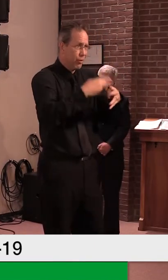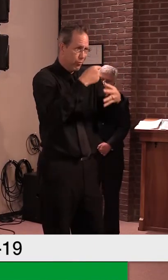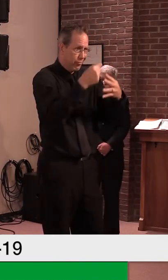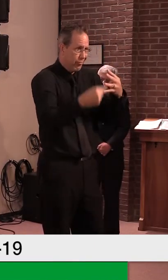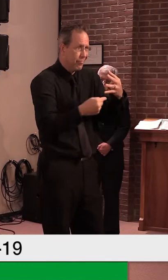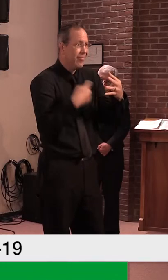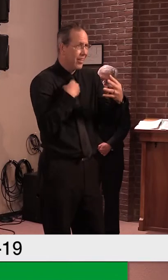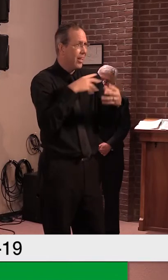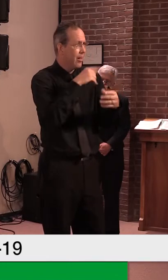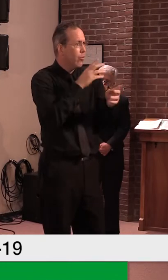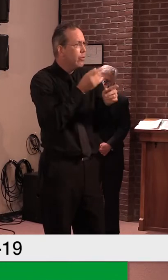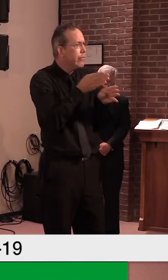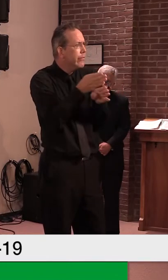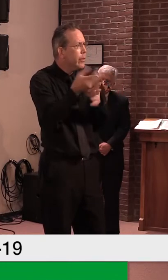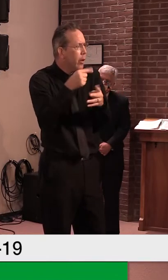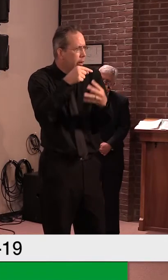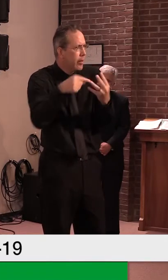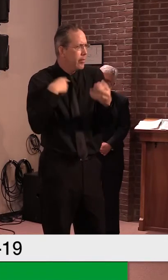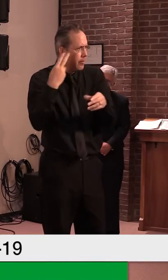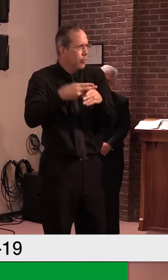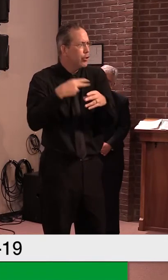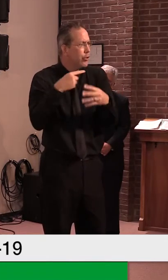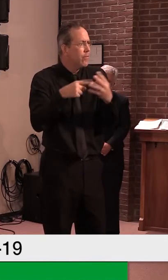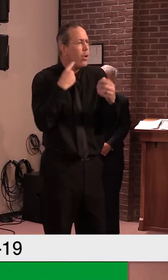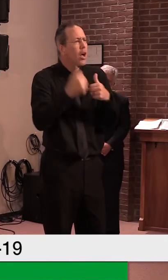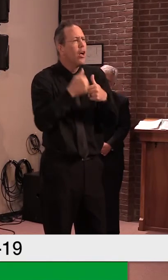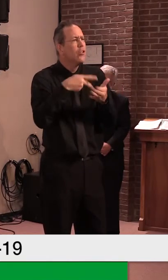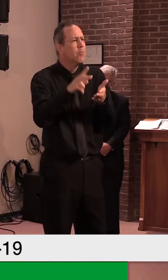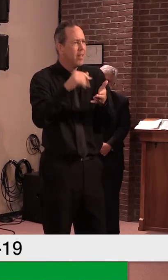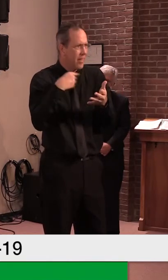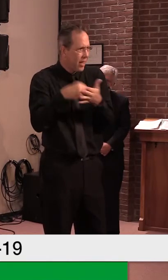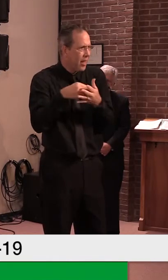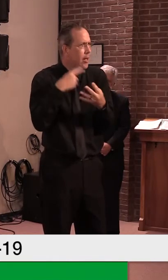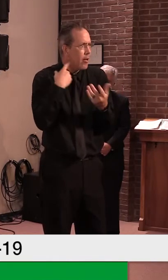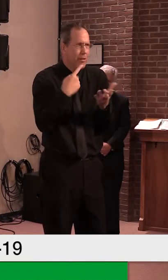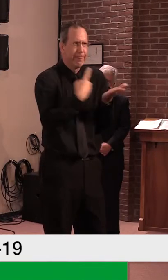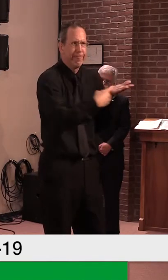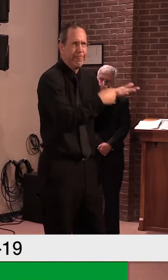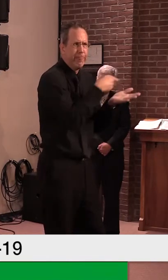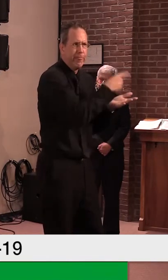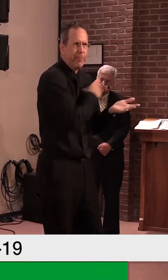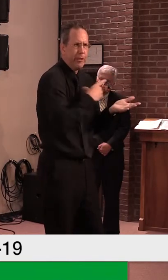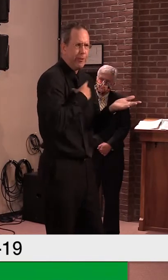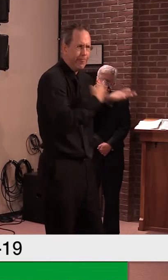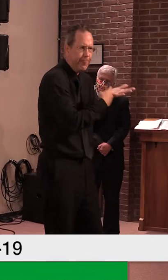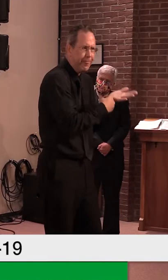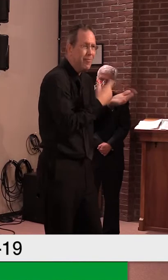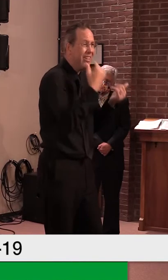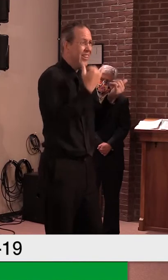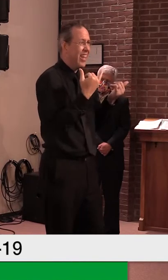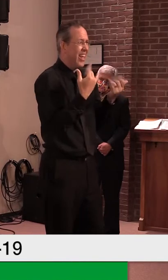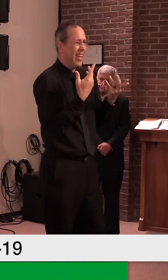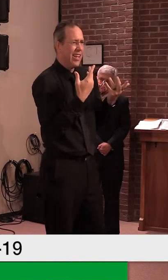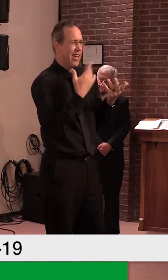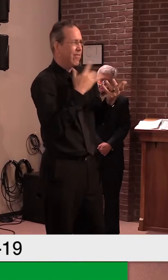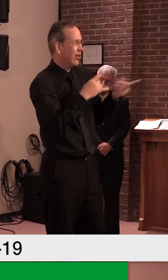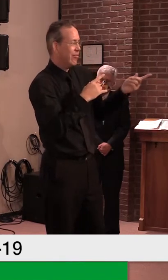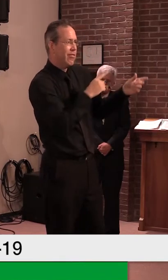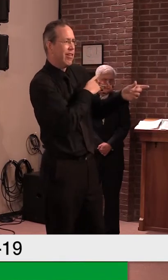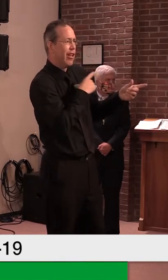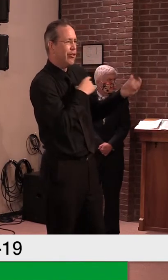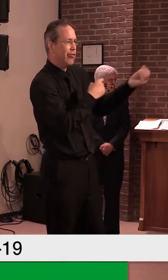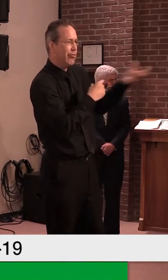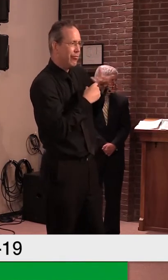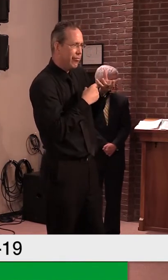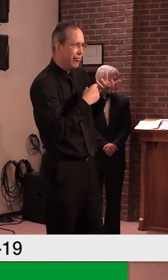different sectors for hazard pay. Unfortunately, the the guidelines that we received through the CARES Act wouldn't